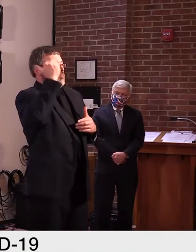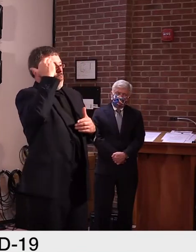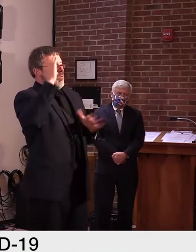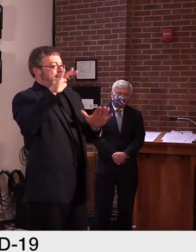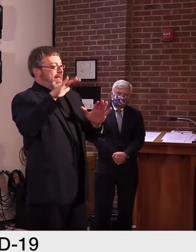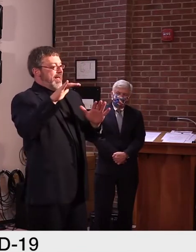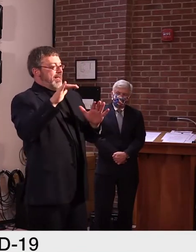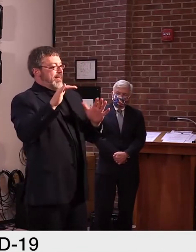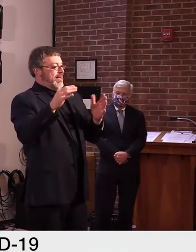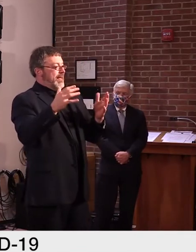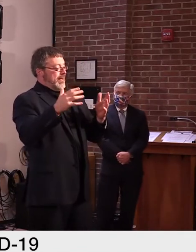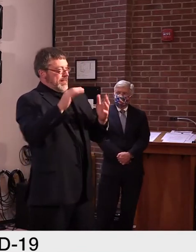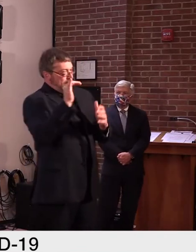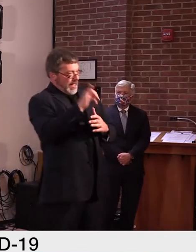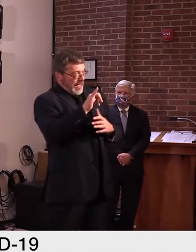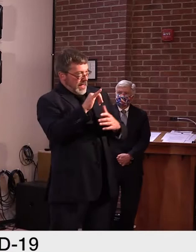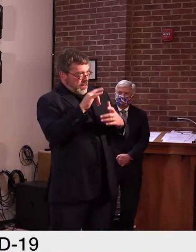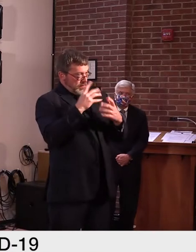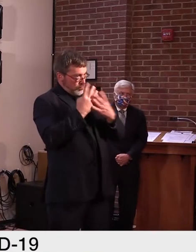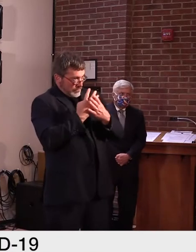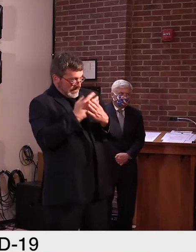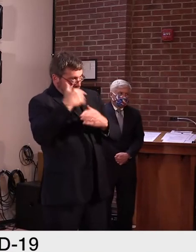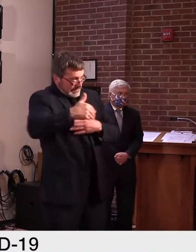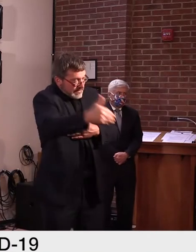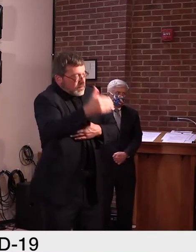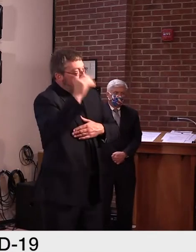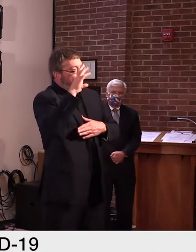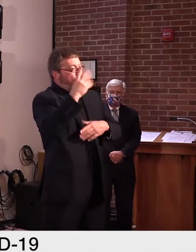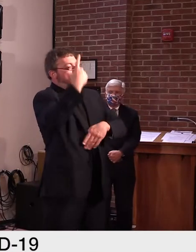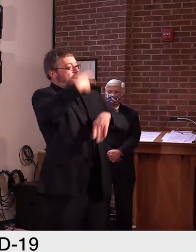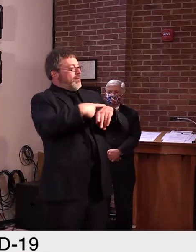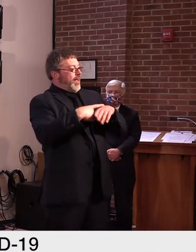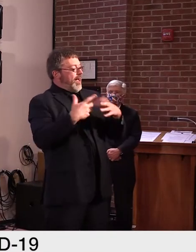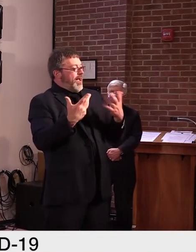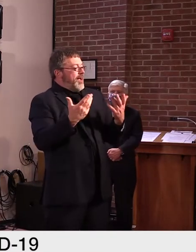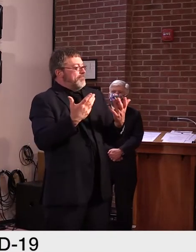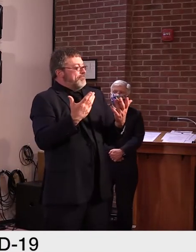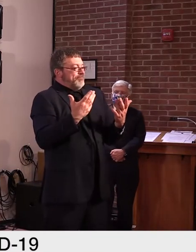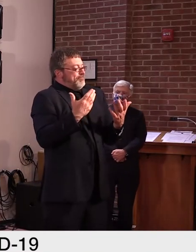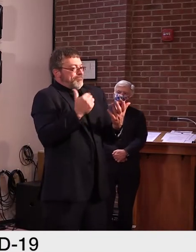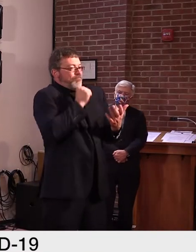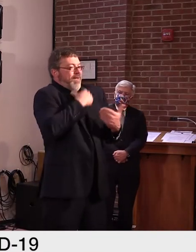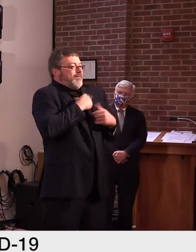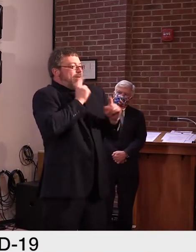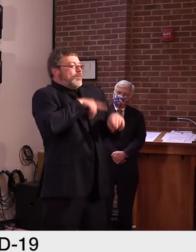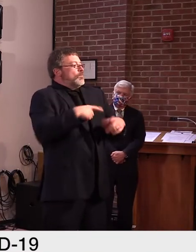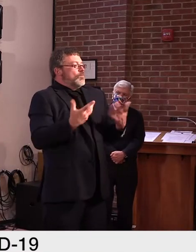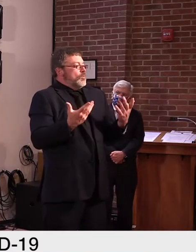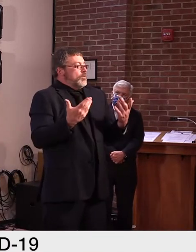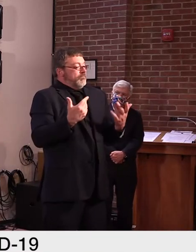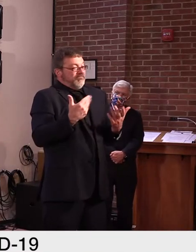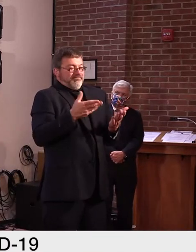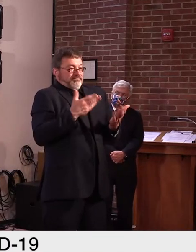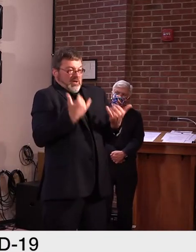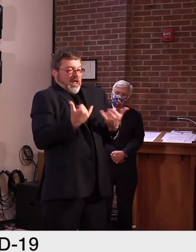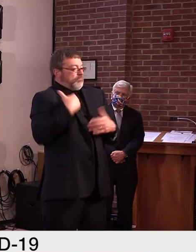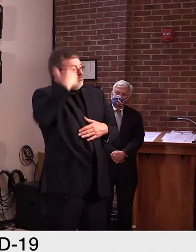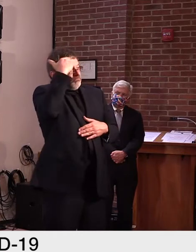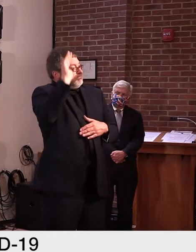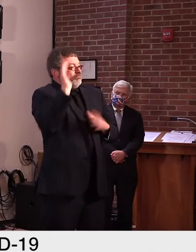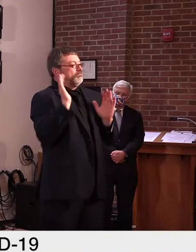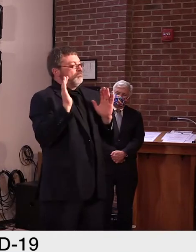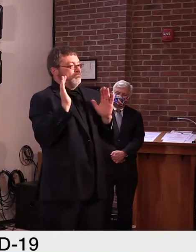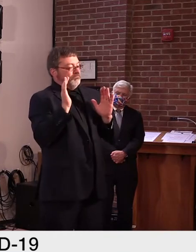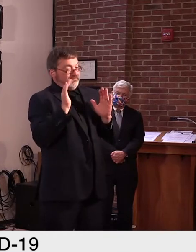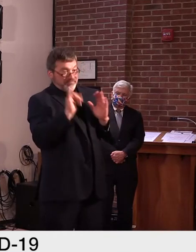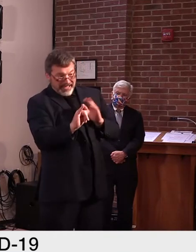facility on a regular basis. Um, those are the kind of answers we're looking for. So I, I won't answer your question directly